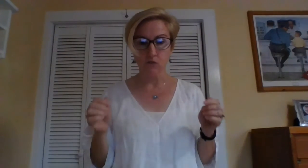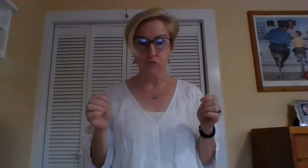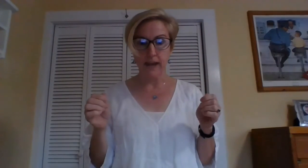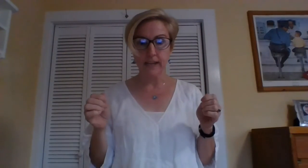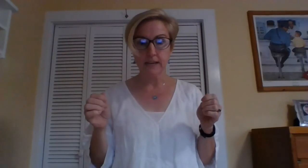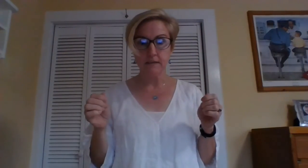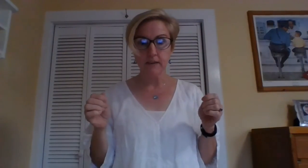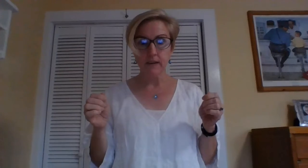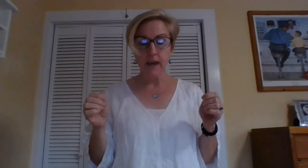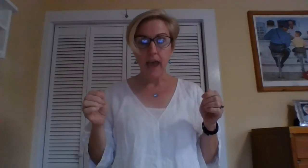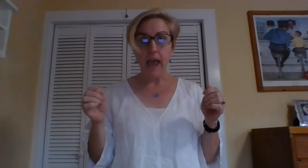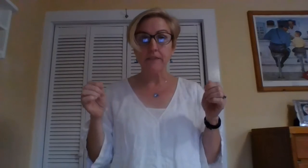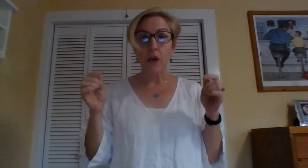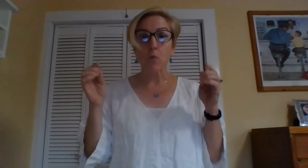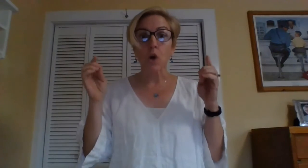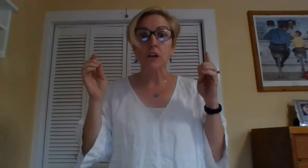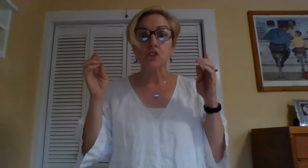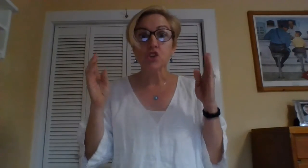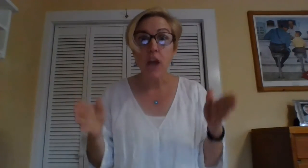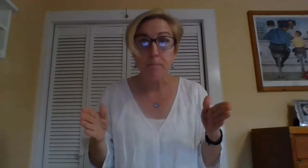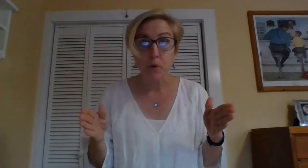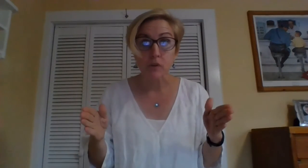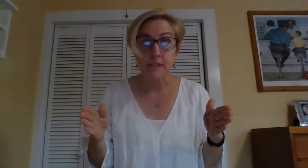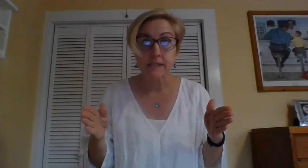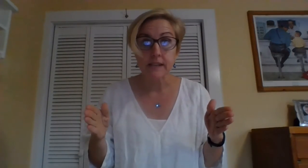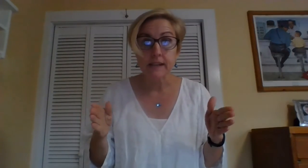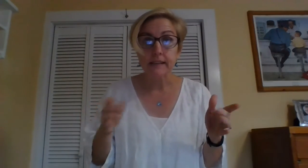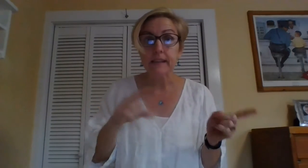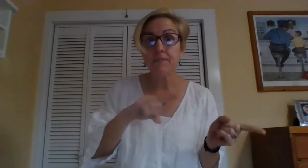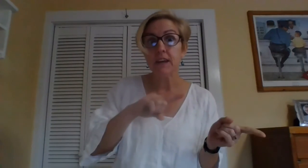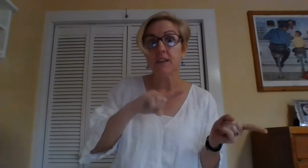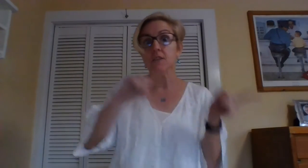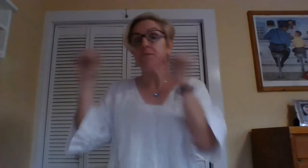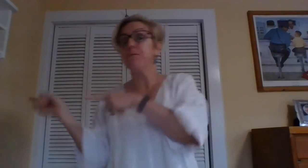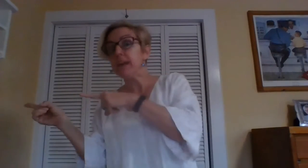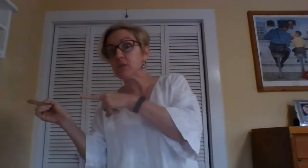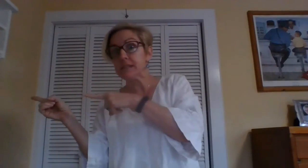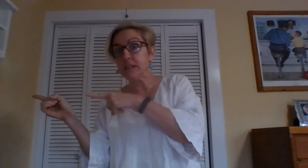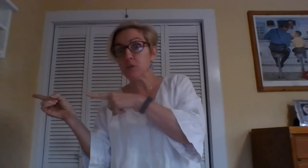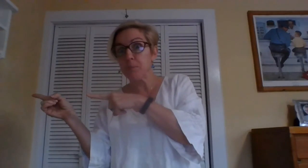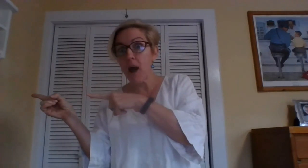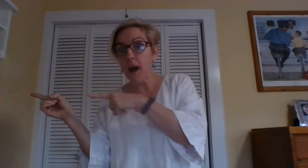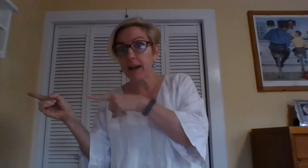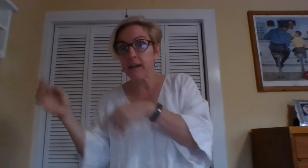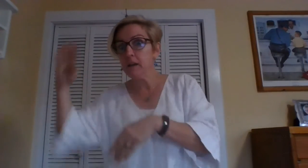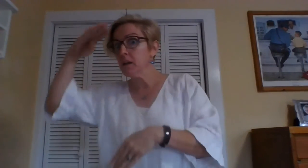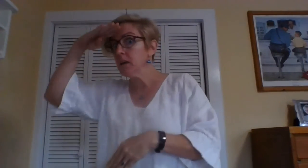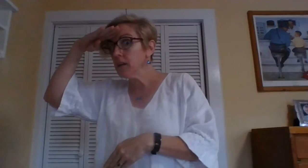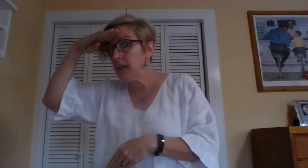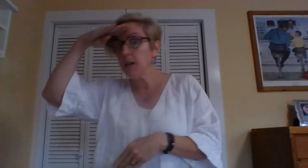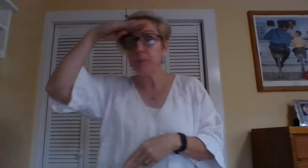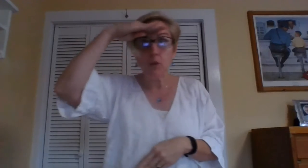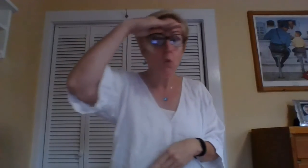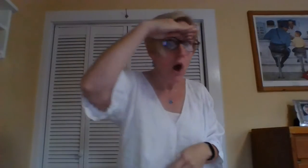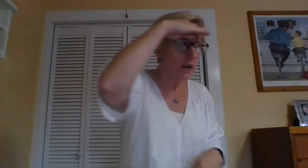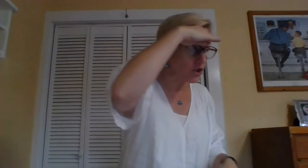Ready? And there were shepherds living in the fields nearby, keeping watch